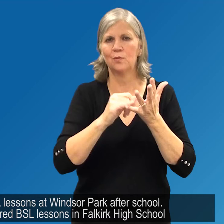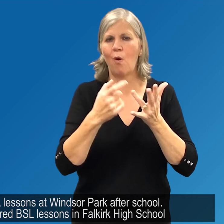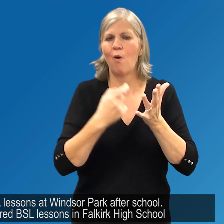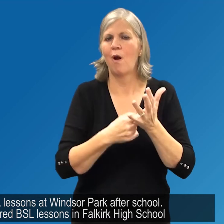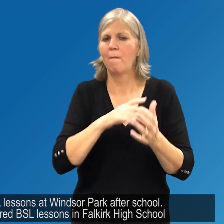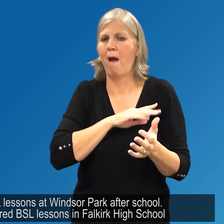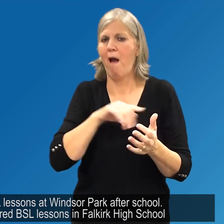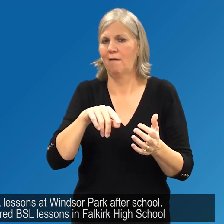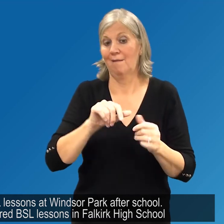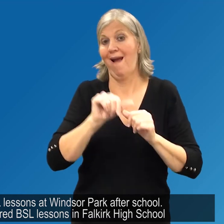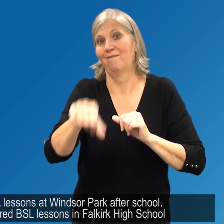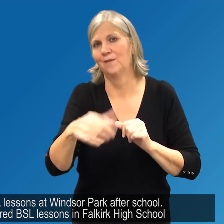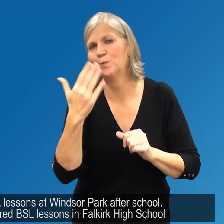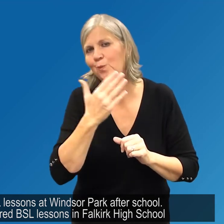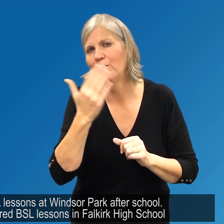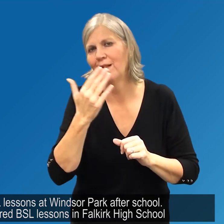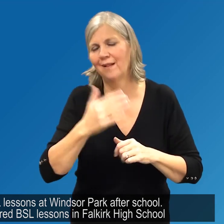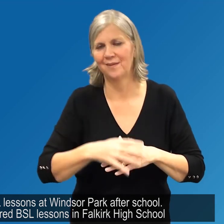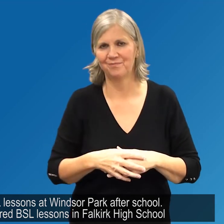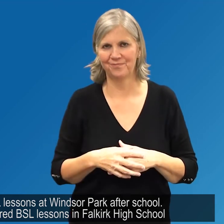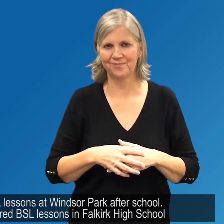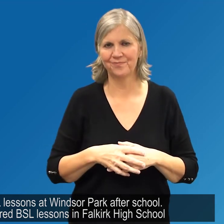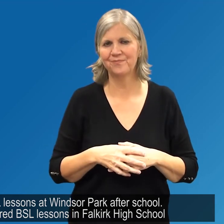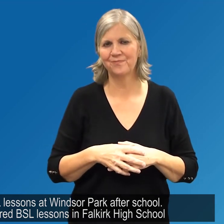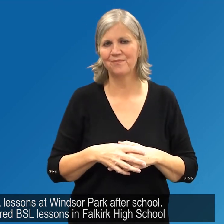Also those offered BSL lessons in Falkirk High School.